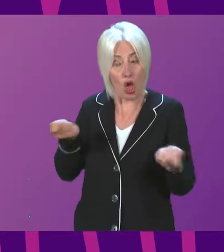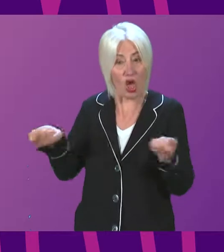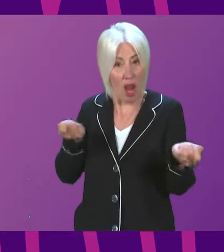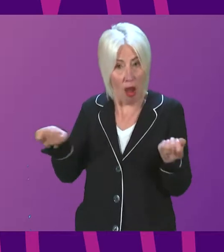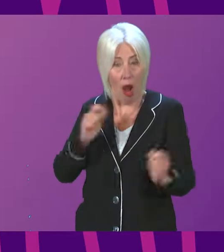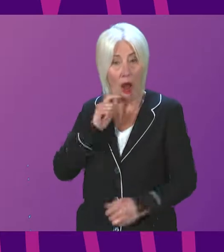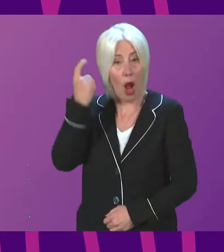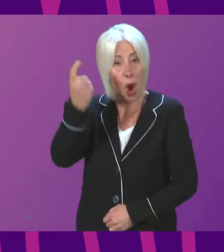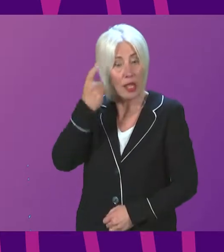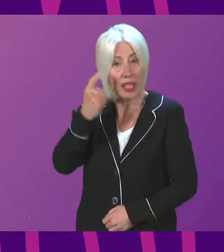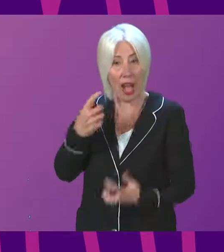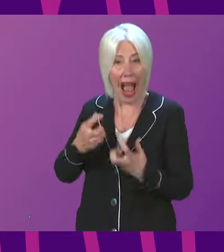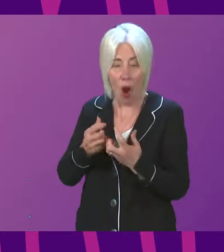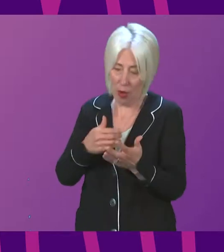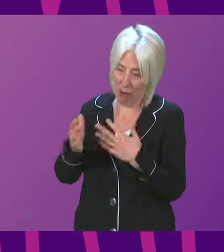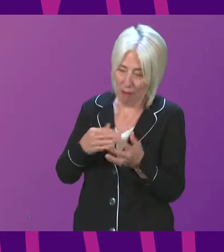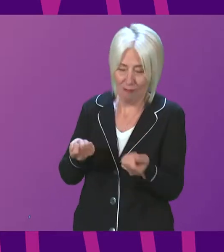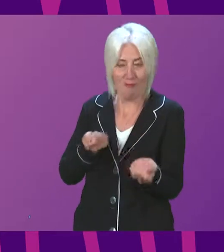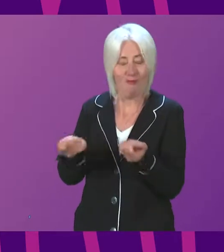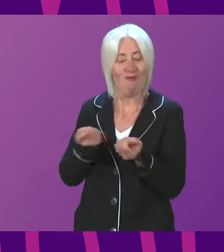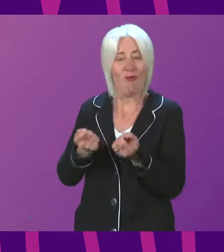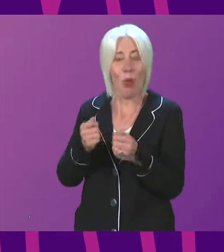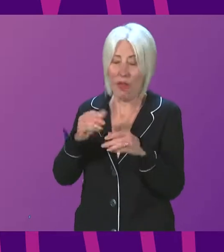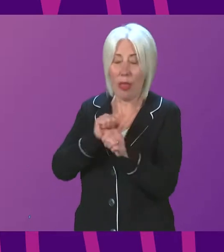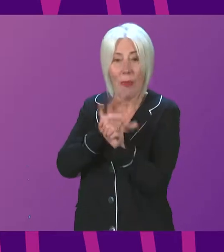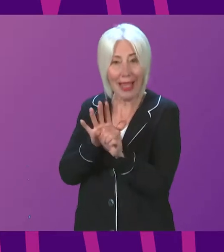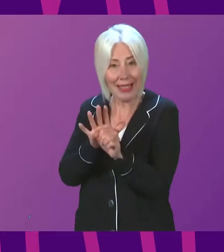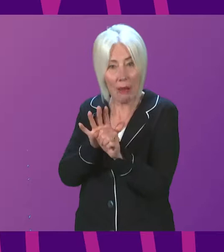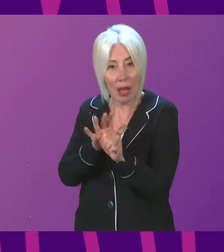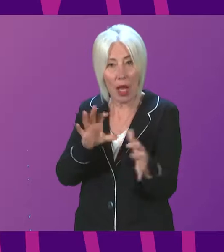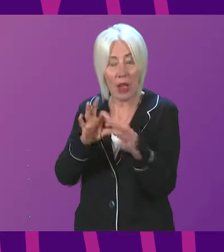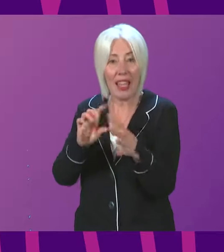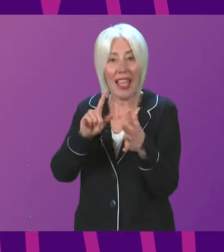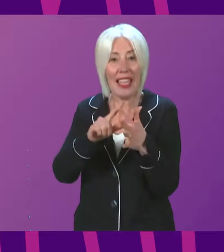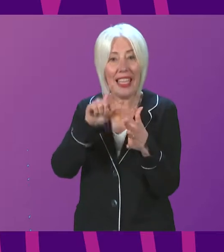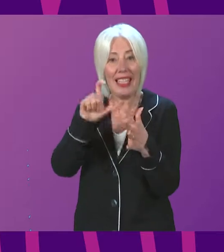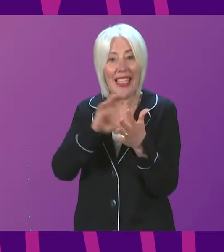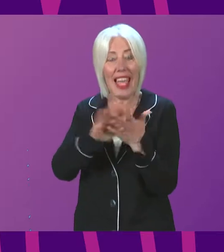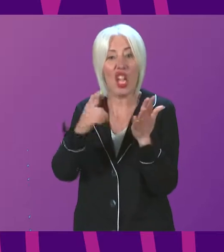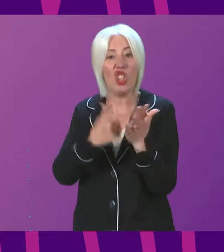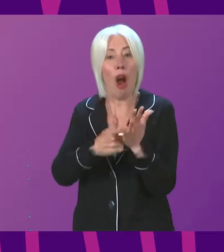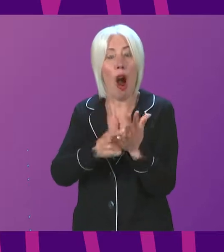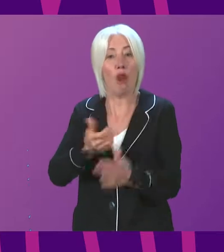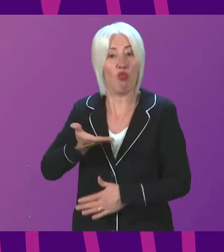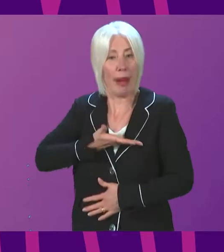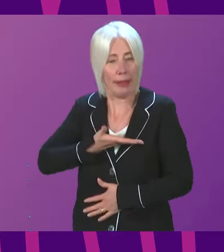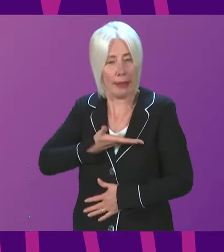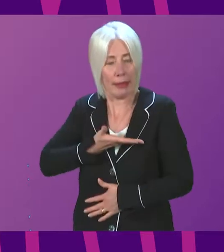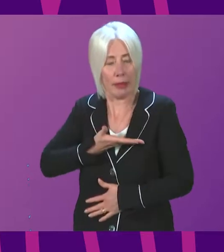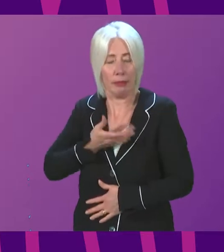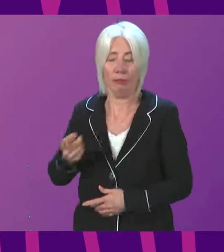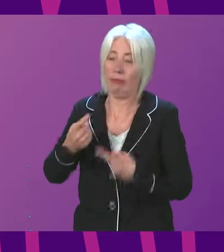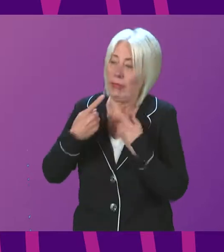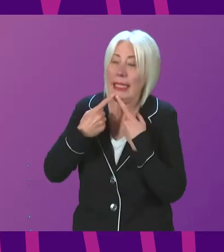consider the impacts of handling of the pandemic on the exercise of ECHR rights. In its published